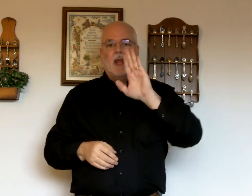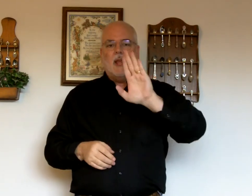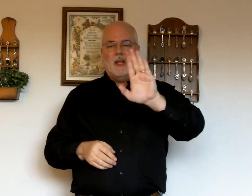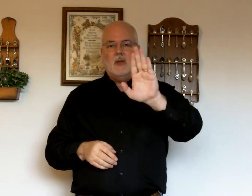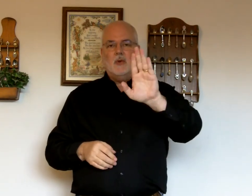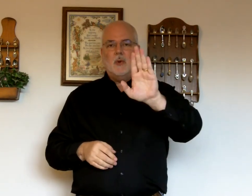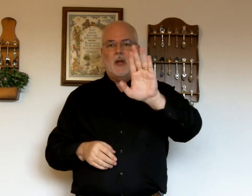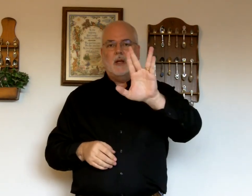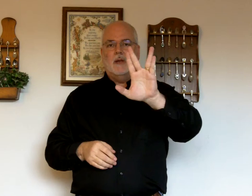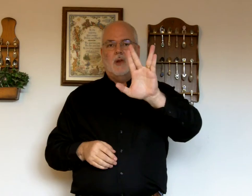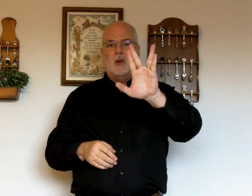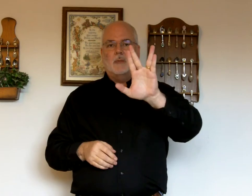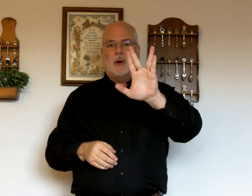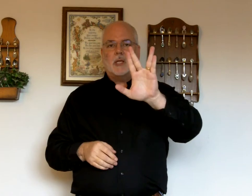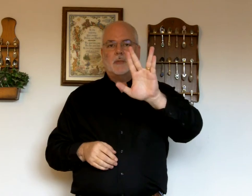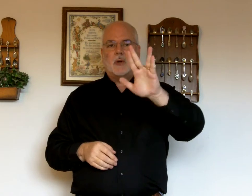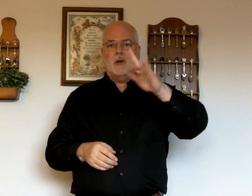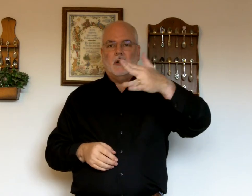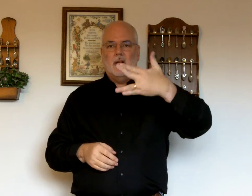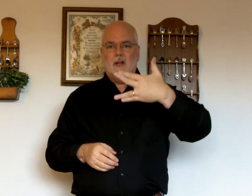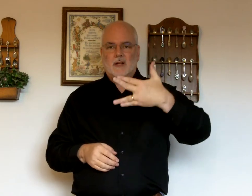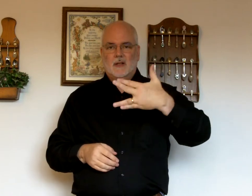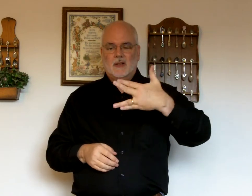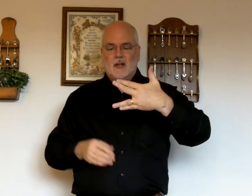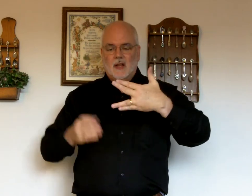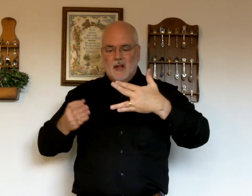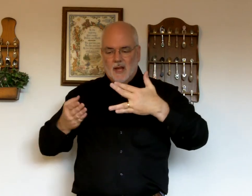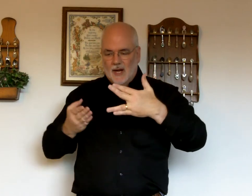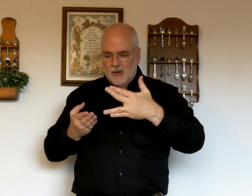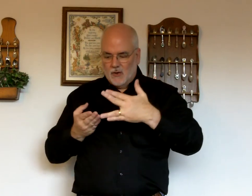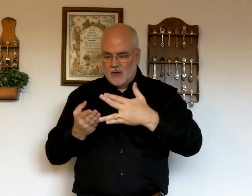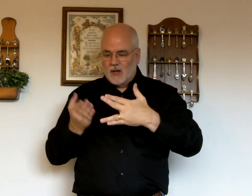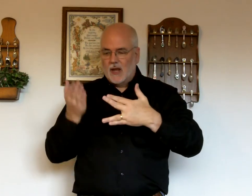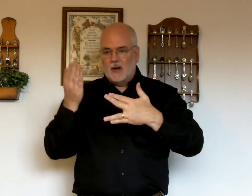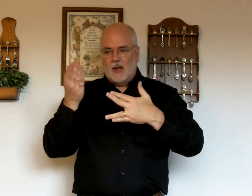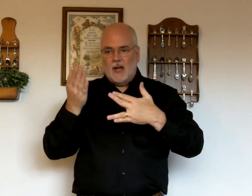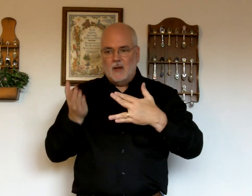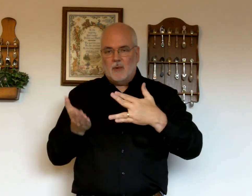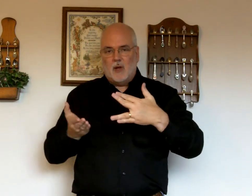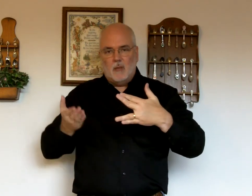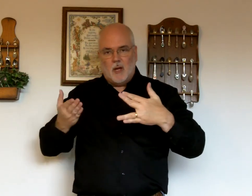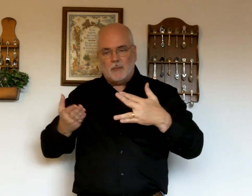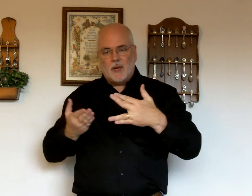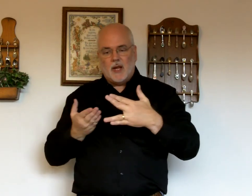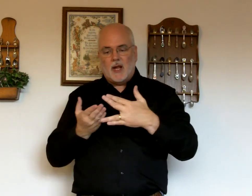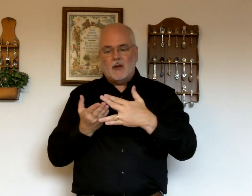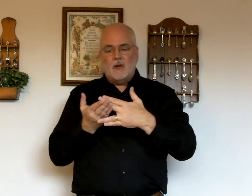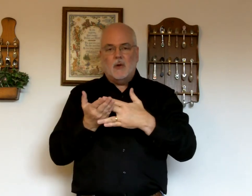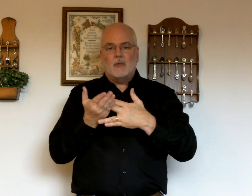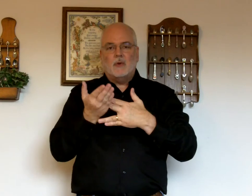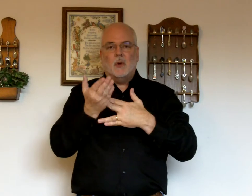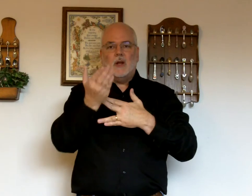You do a live long and prosper. And you take your hand, palm up. And you go through it.